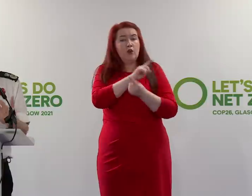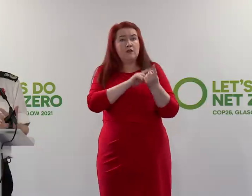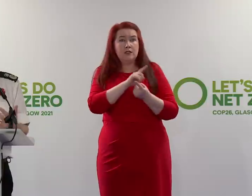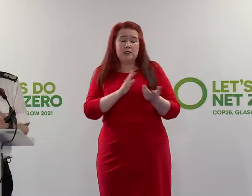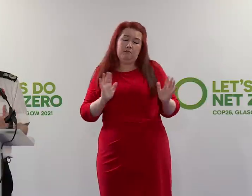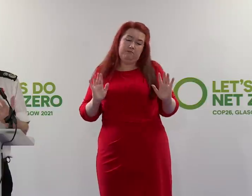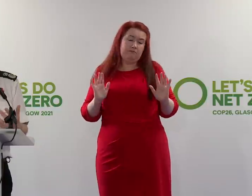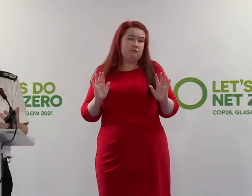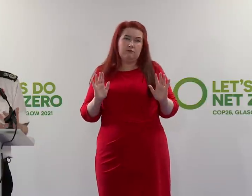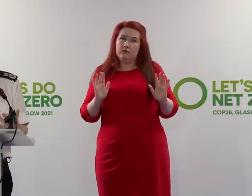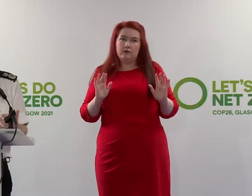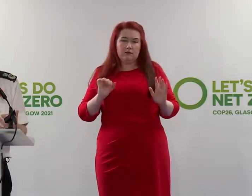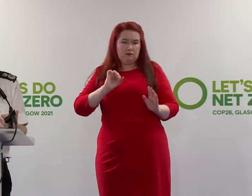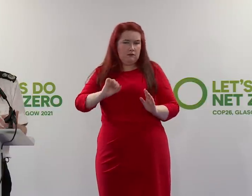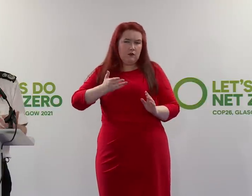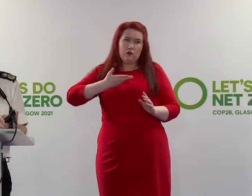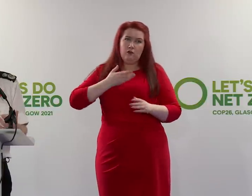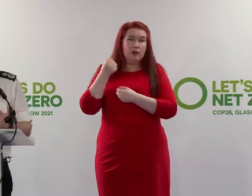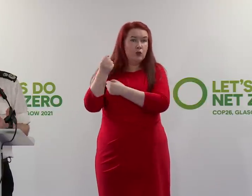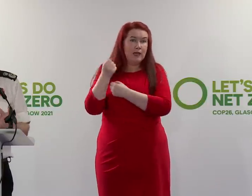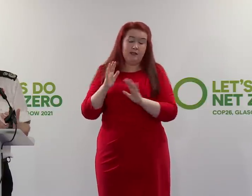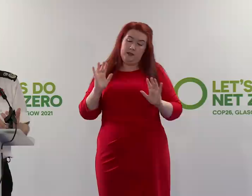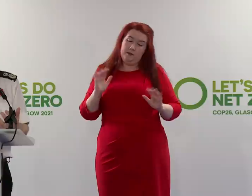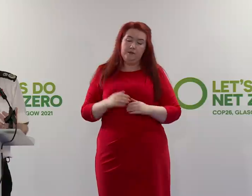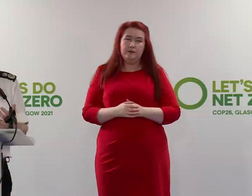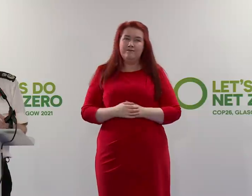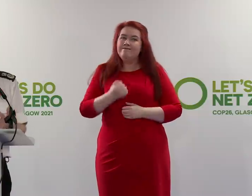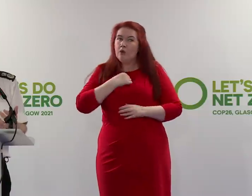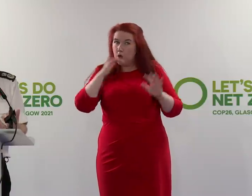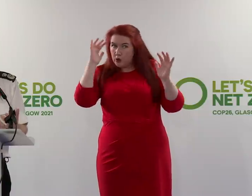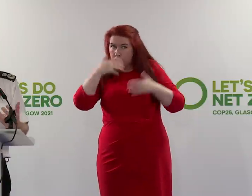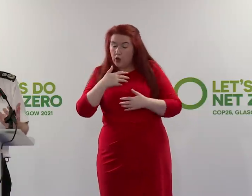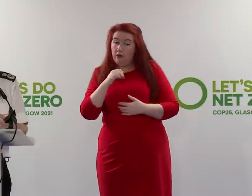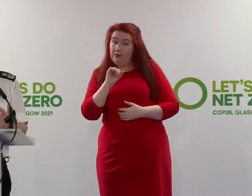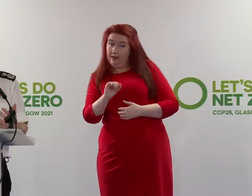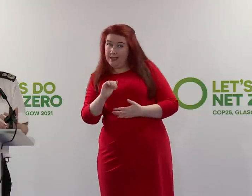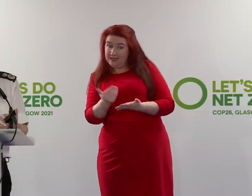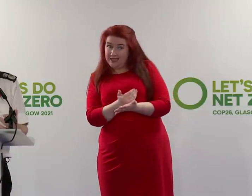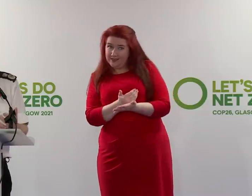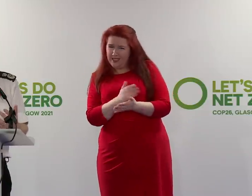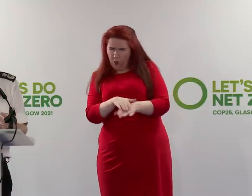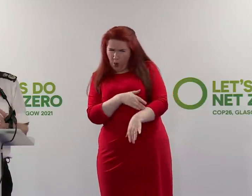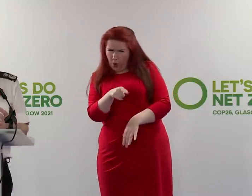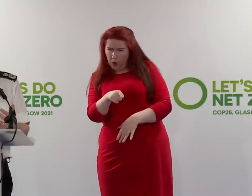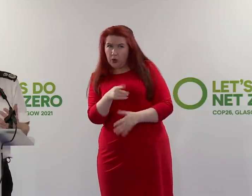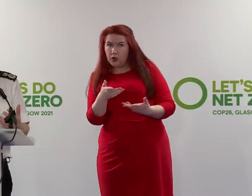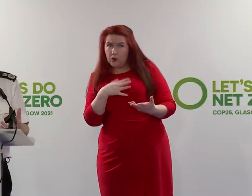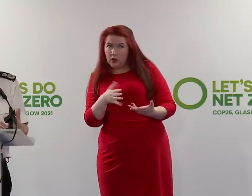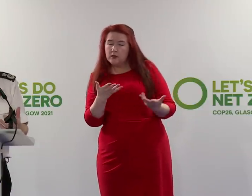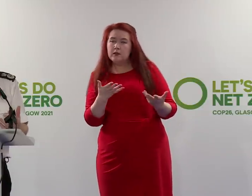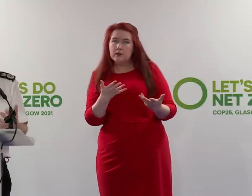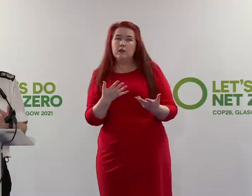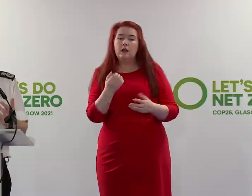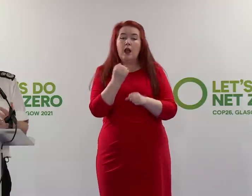that is part of their legitimate right to protest. Our concern would probably be for their own safety, how long they were going to do that. Glasgow in